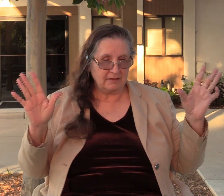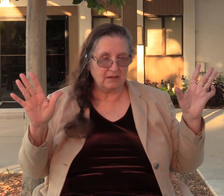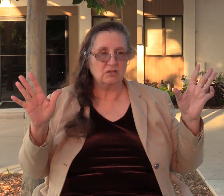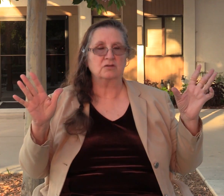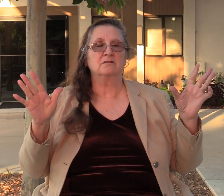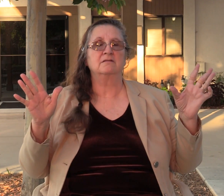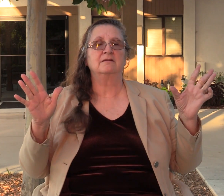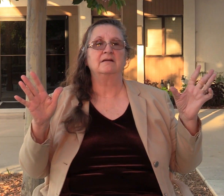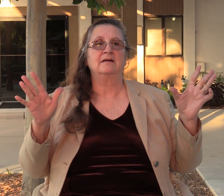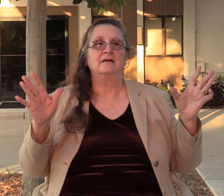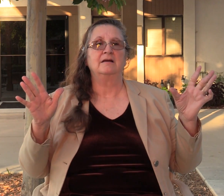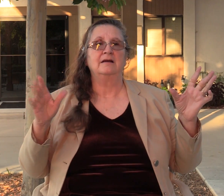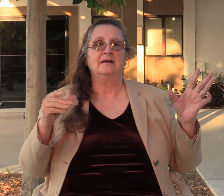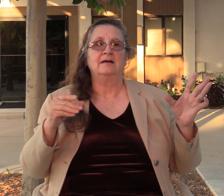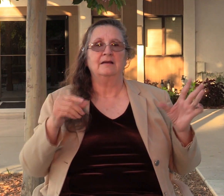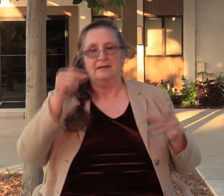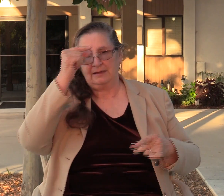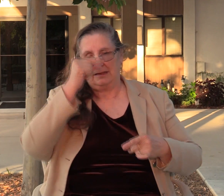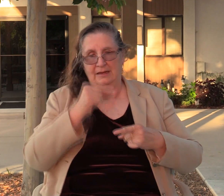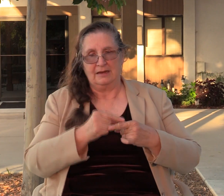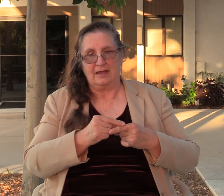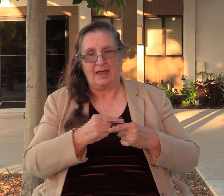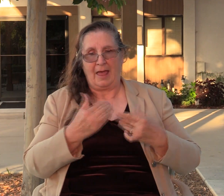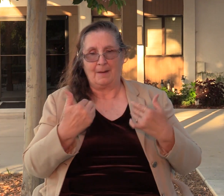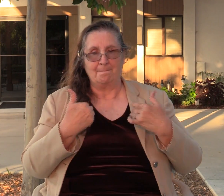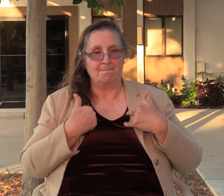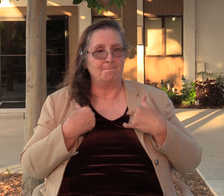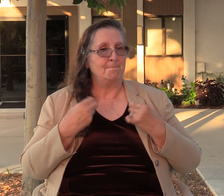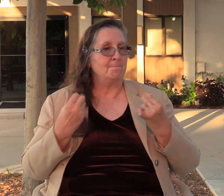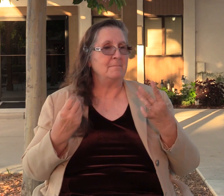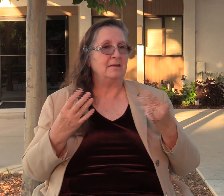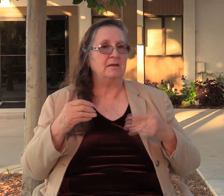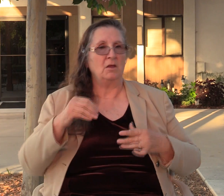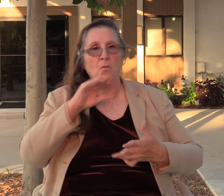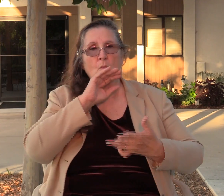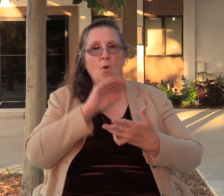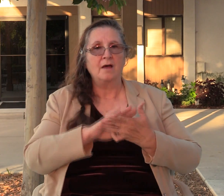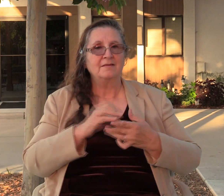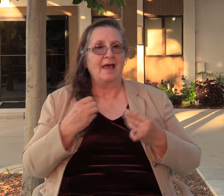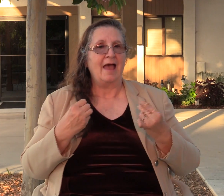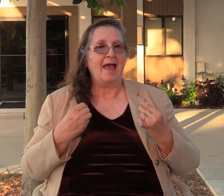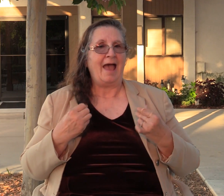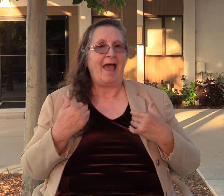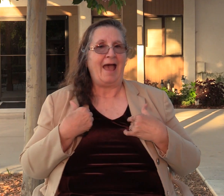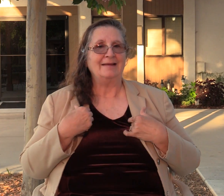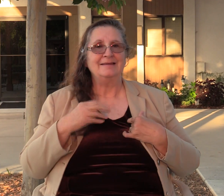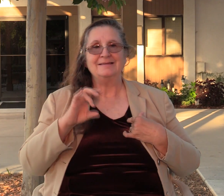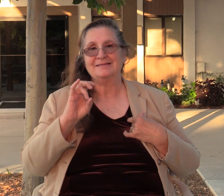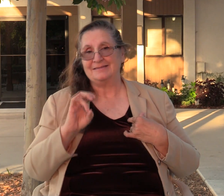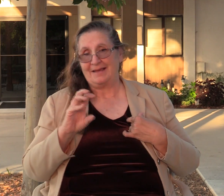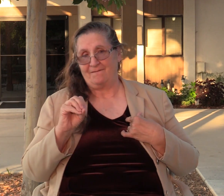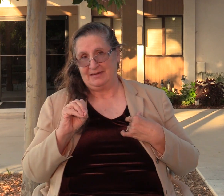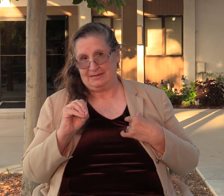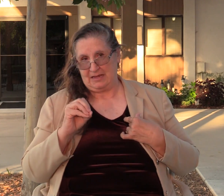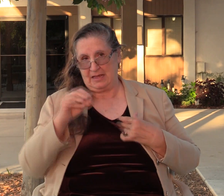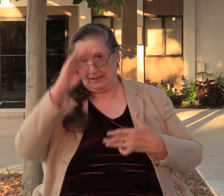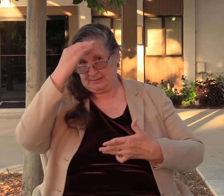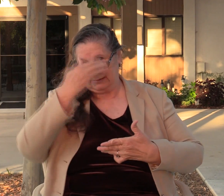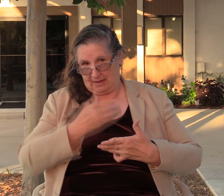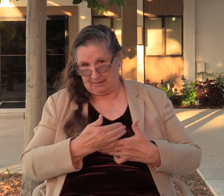Gideon had taken many wives. And we were told that he had 70 sons. So quite a few